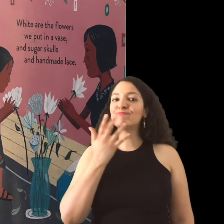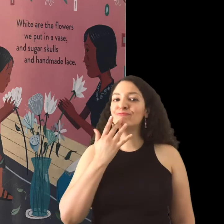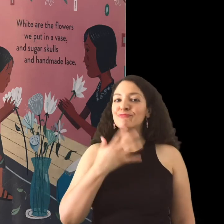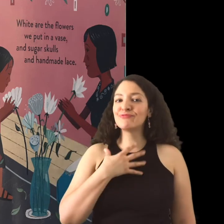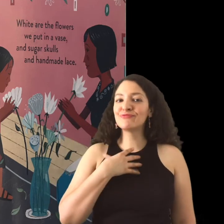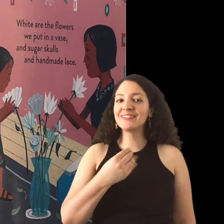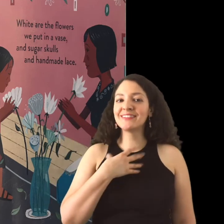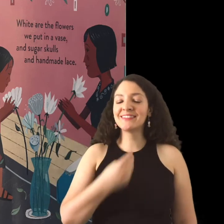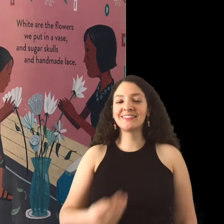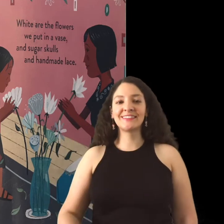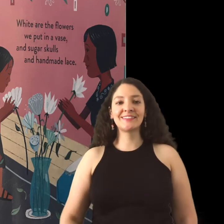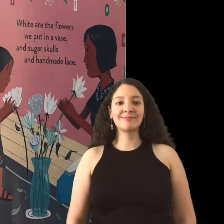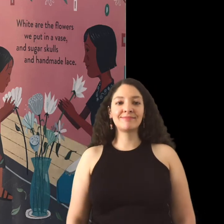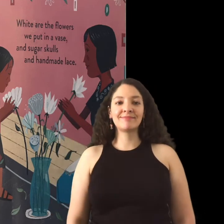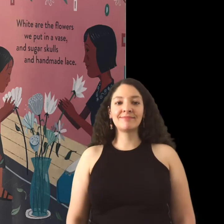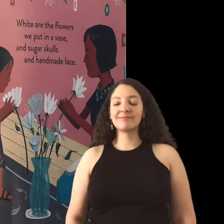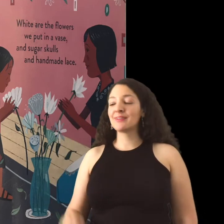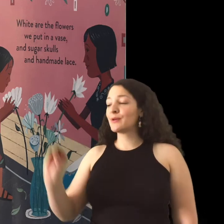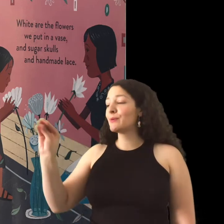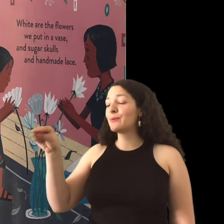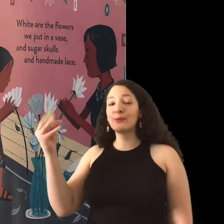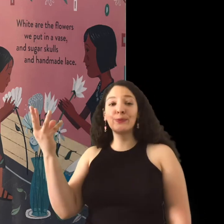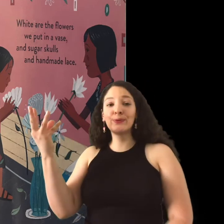Blanco. White.